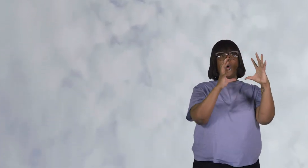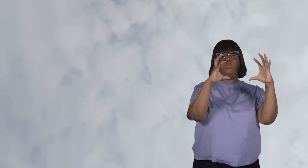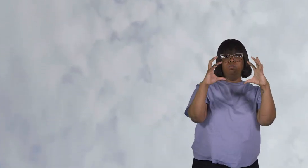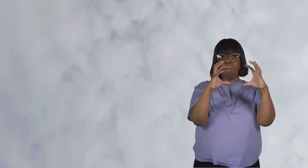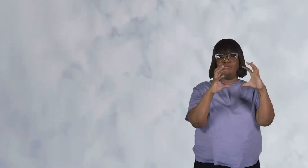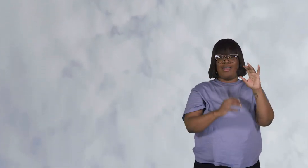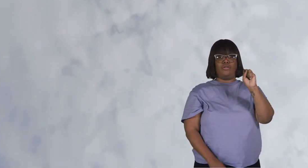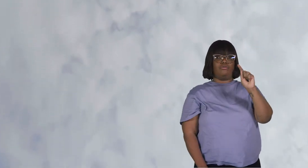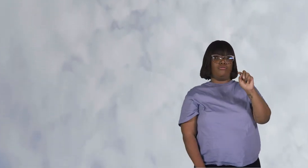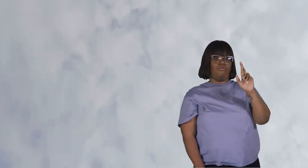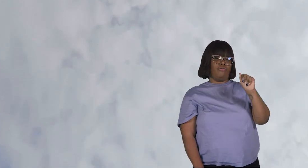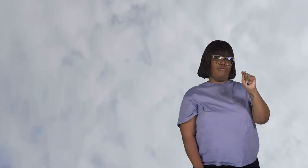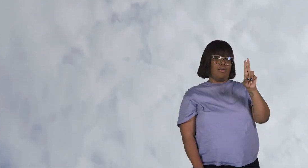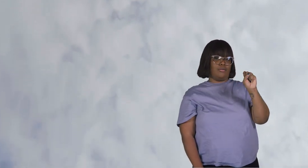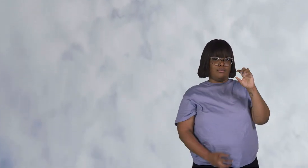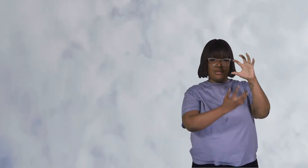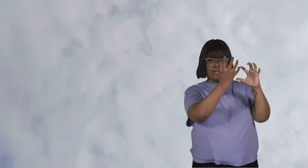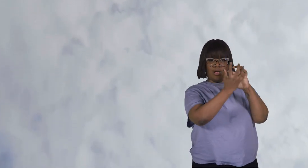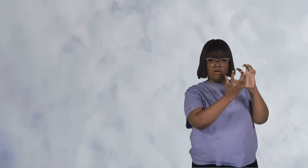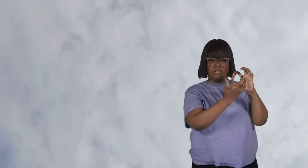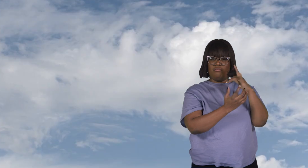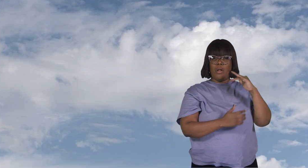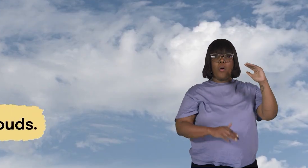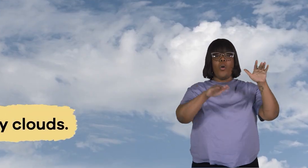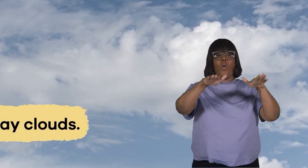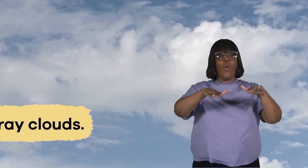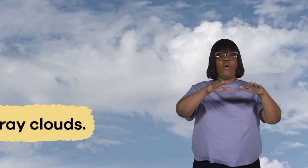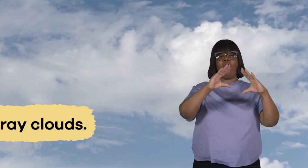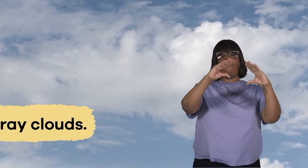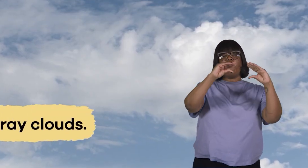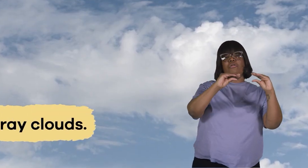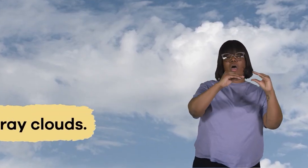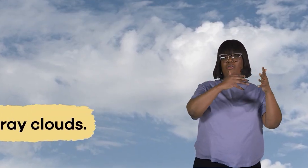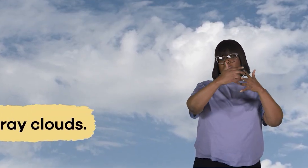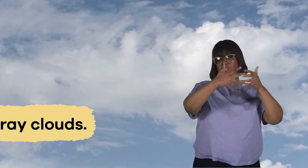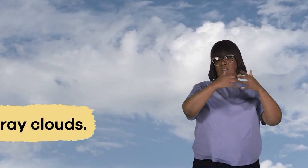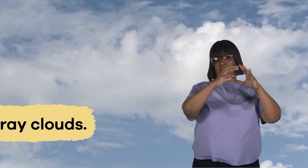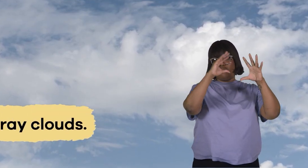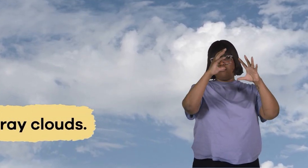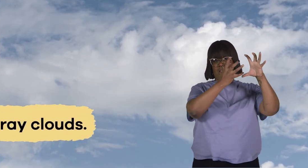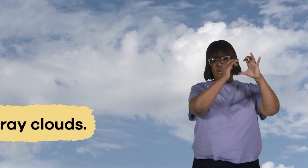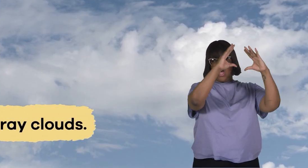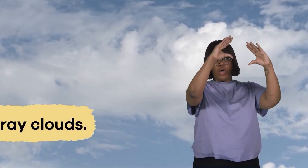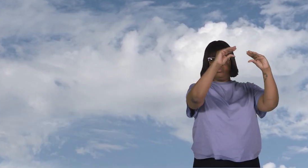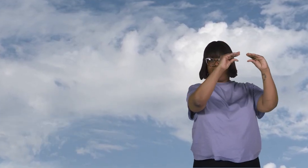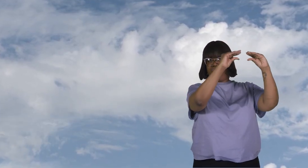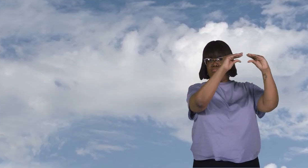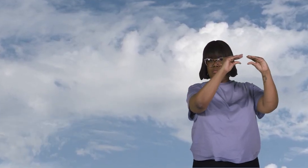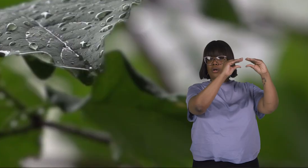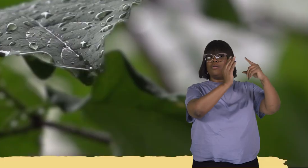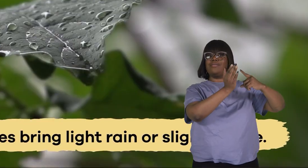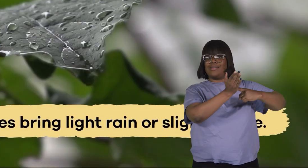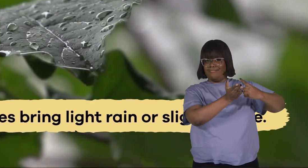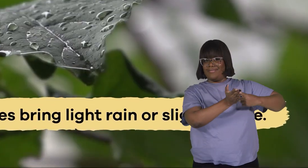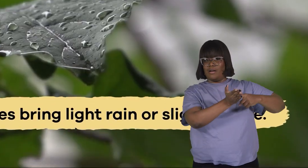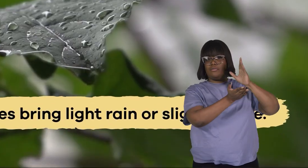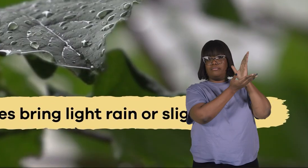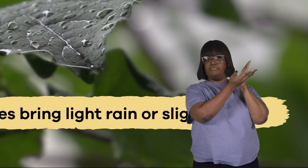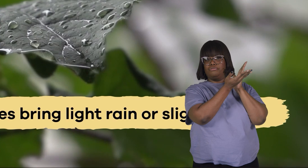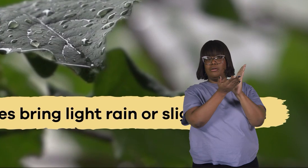stratus clouds. Stratus are low, flat, gray clouds that will sometimes bring a light